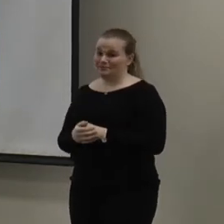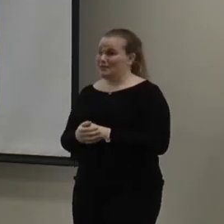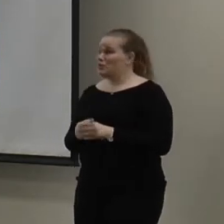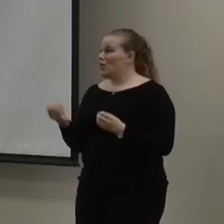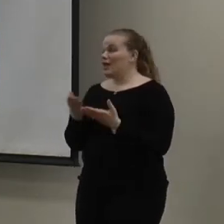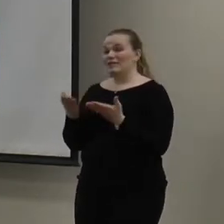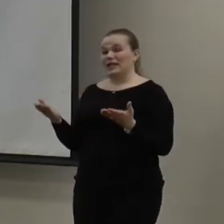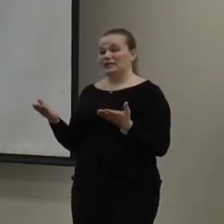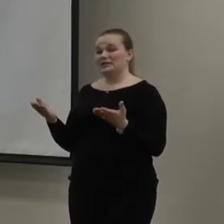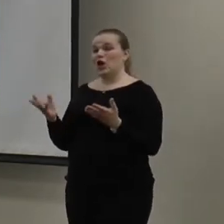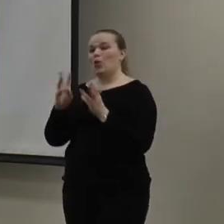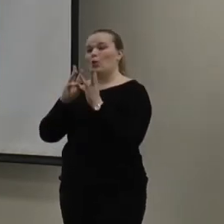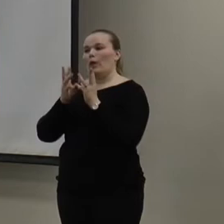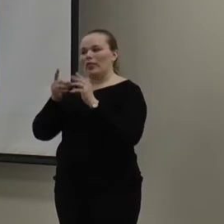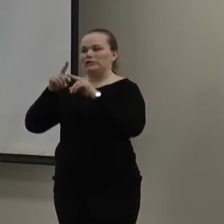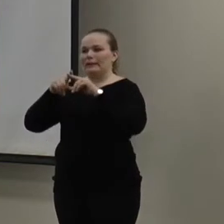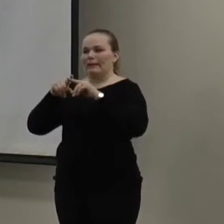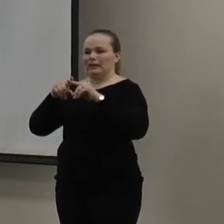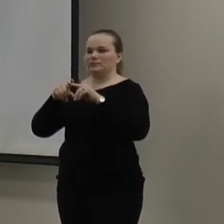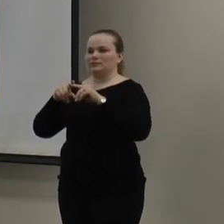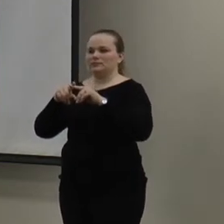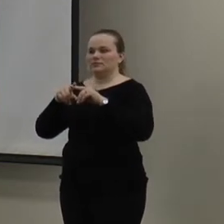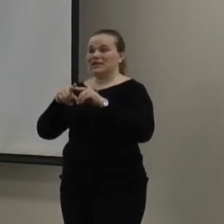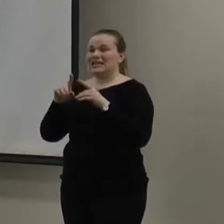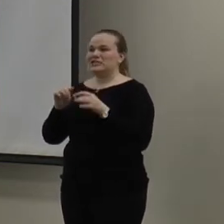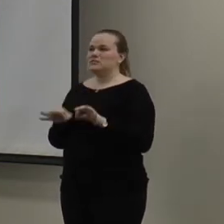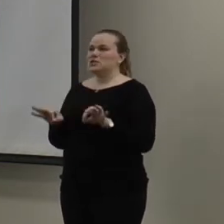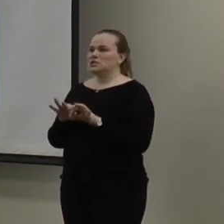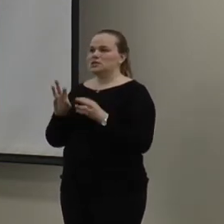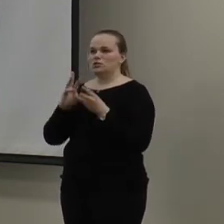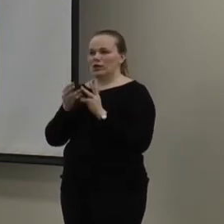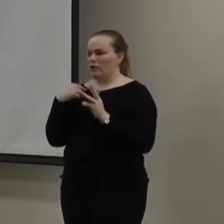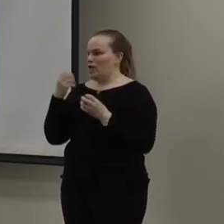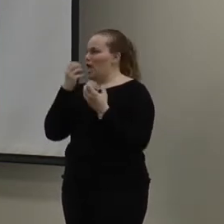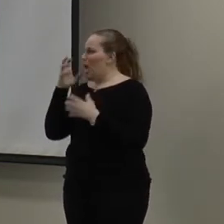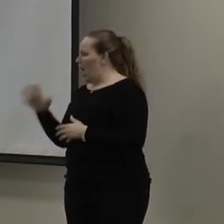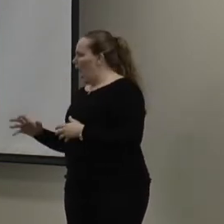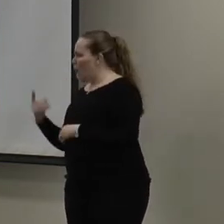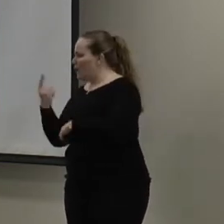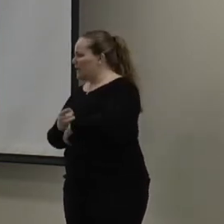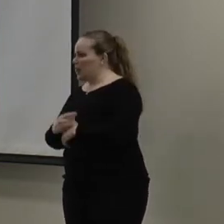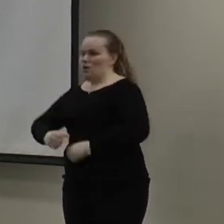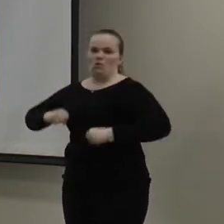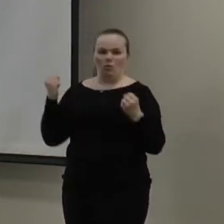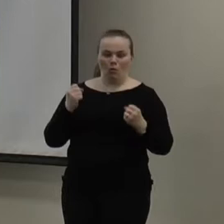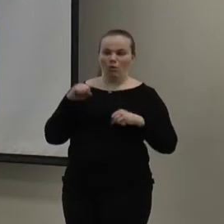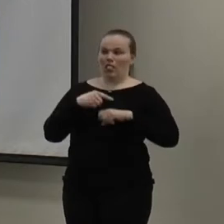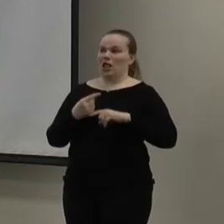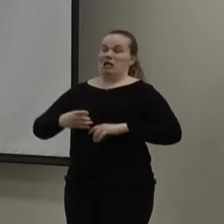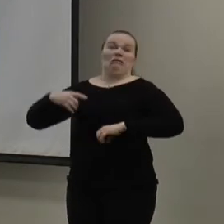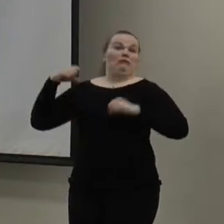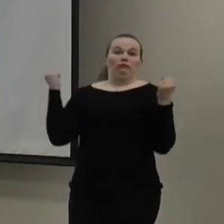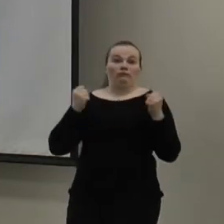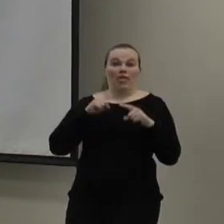things are weather dependent. And especially this winter, when we've had hot and cold and really cold and then 80